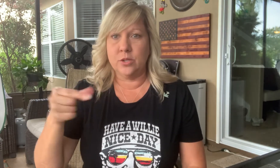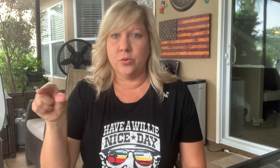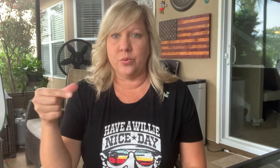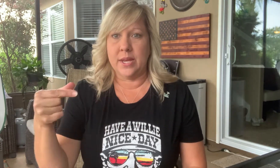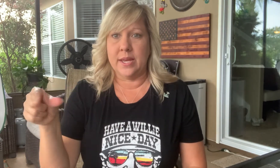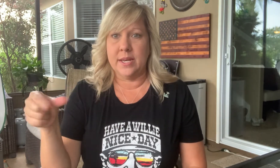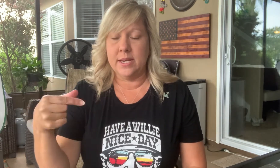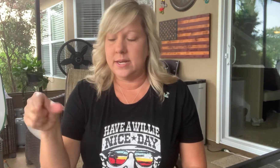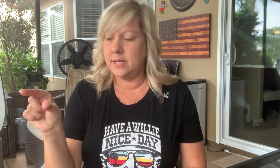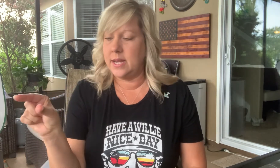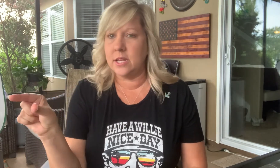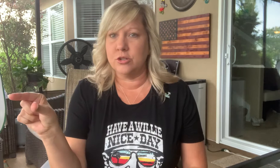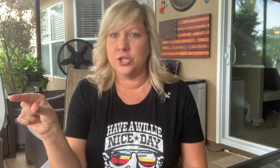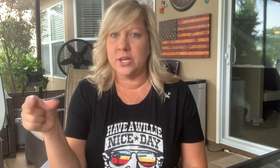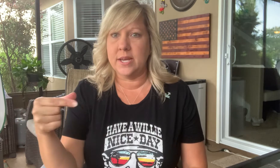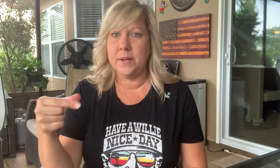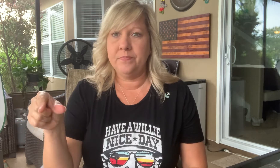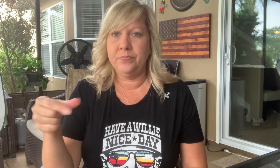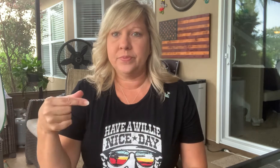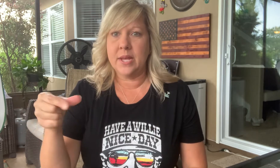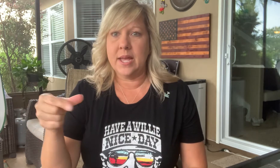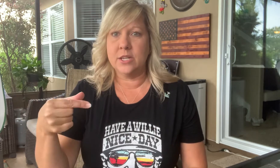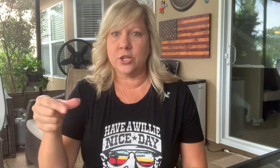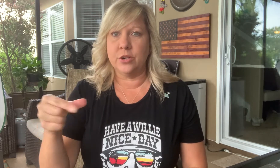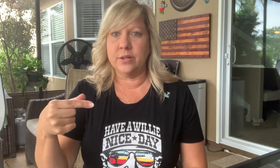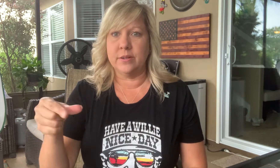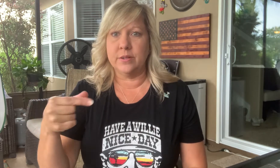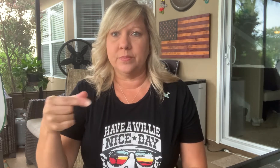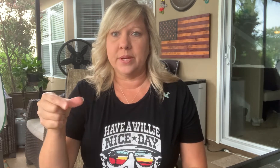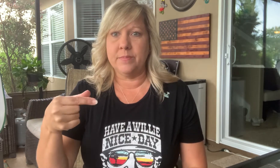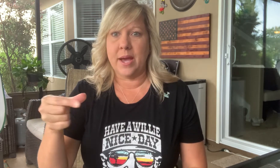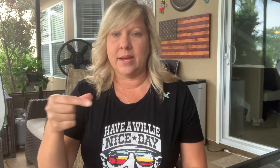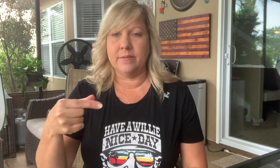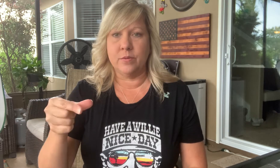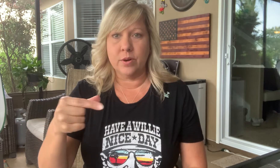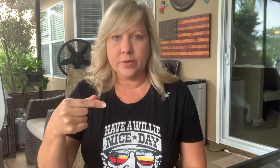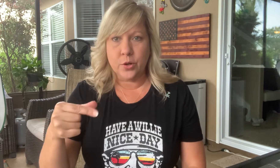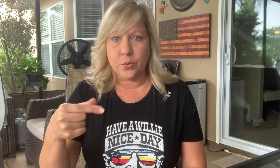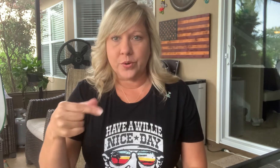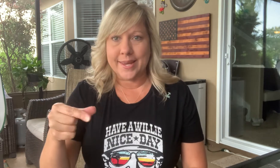green. Take your G and turn it a little bit back and forth. Green.